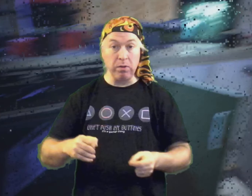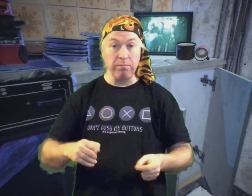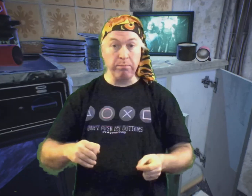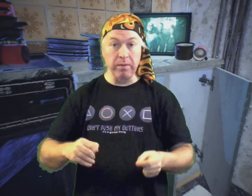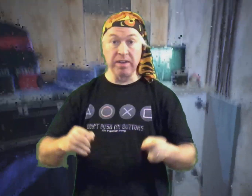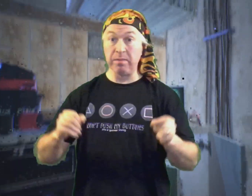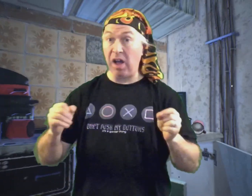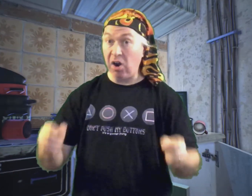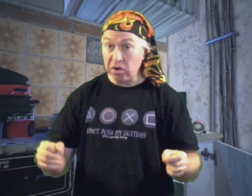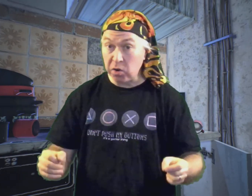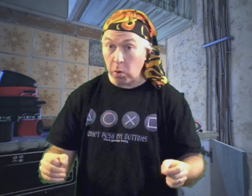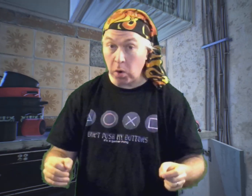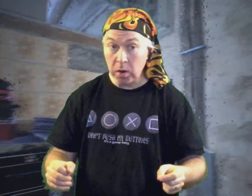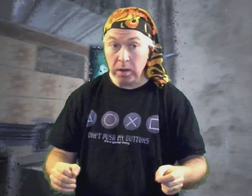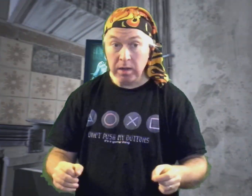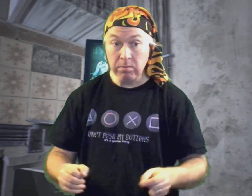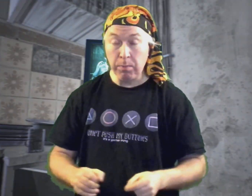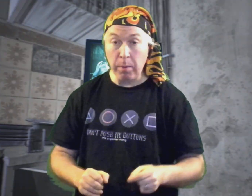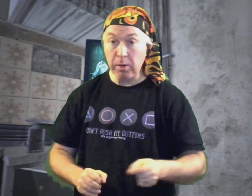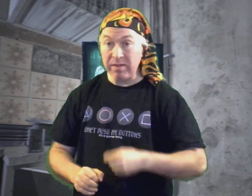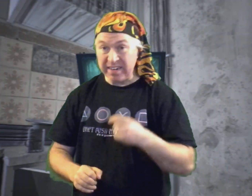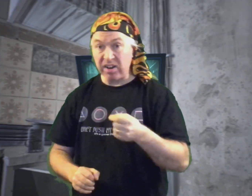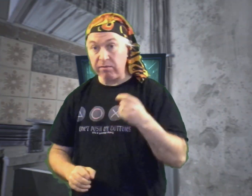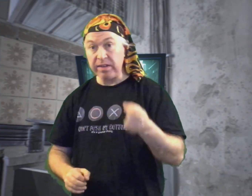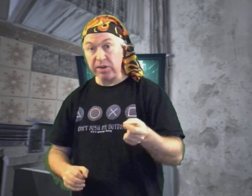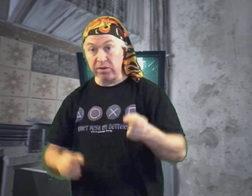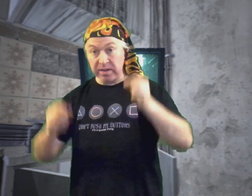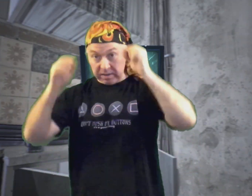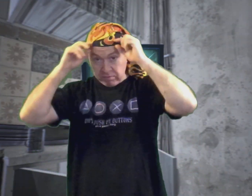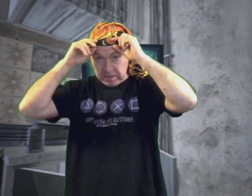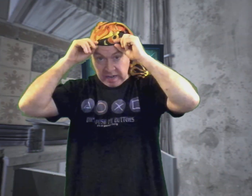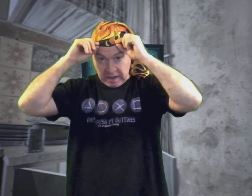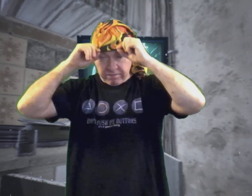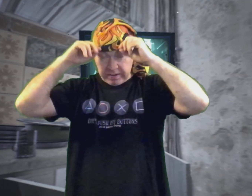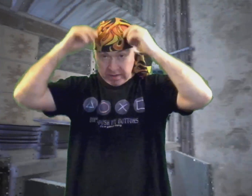have... So the hardcore will probably already start really earning and really getting things.